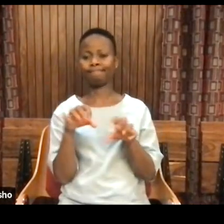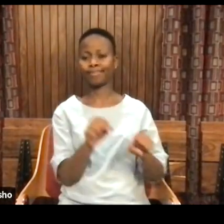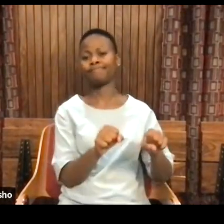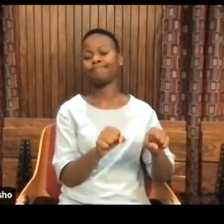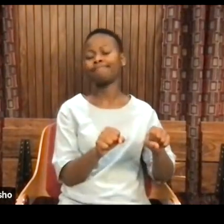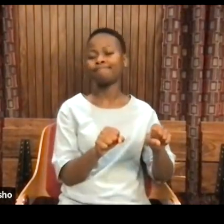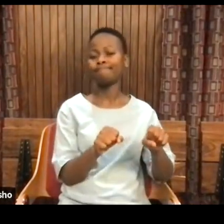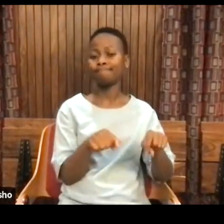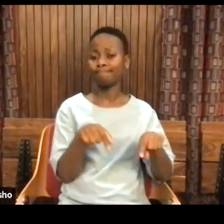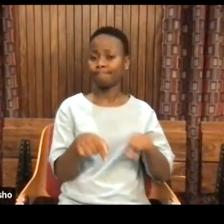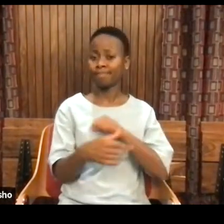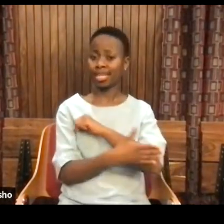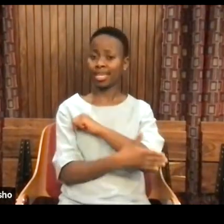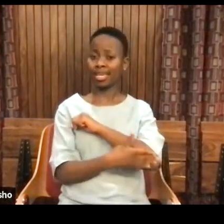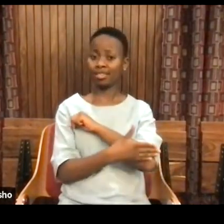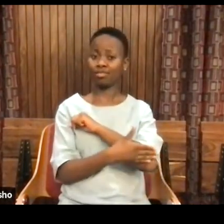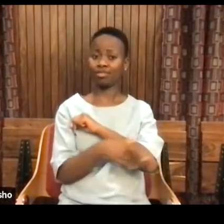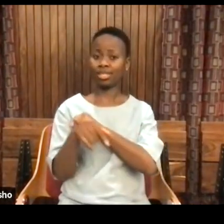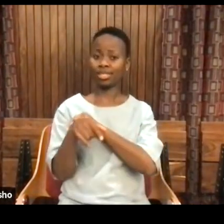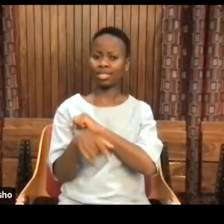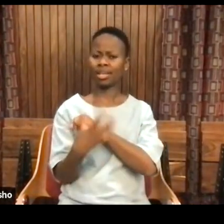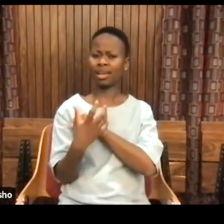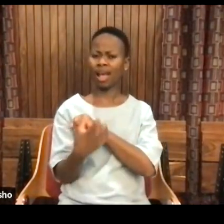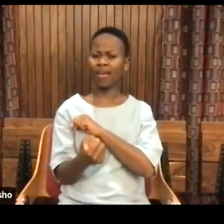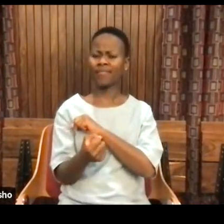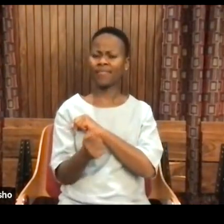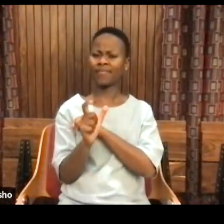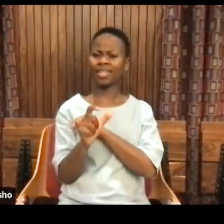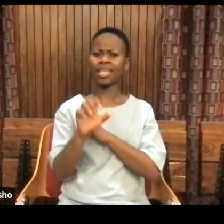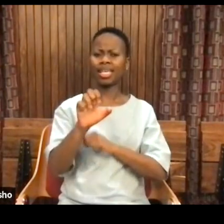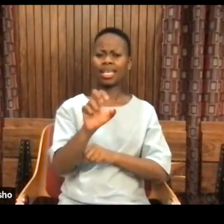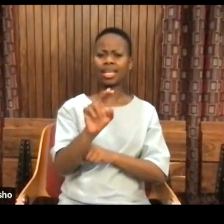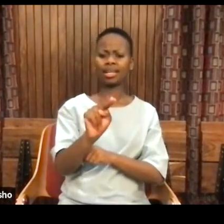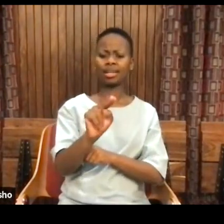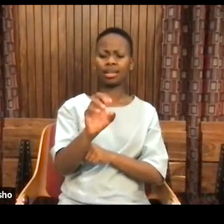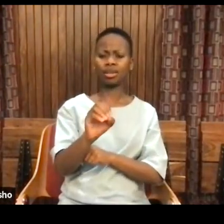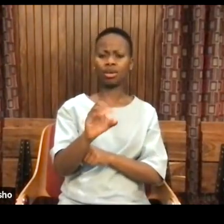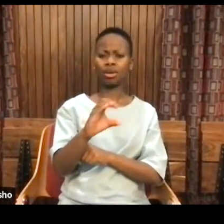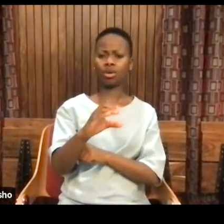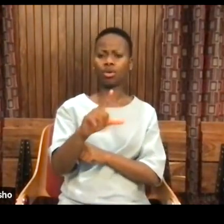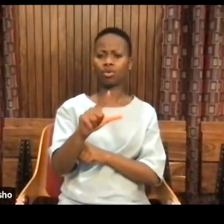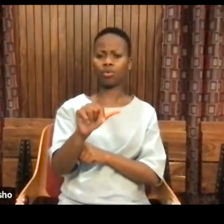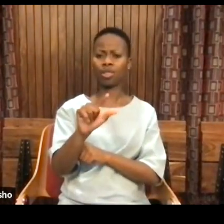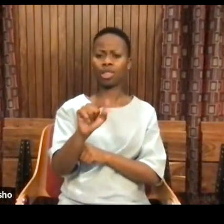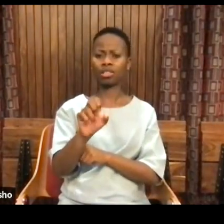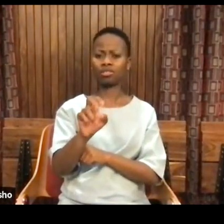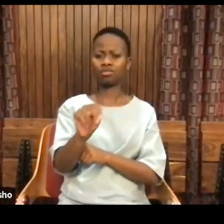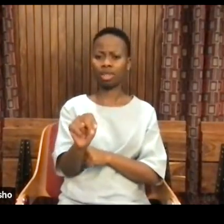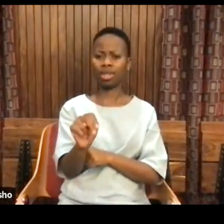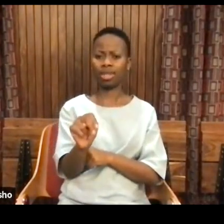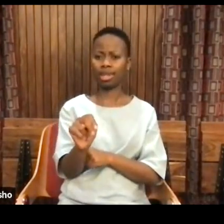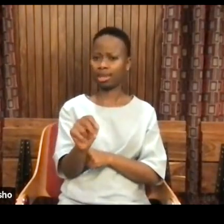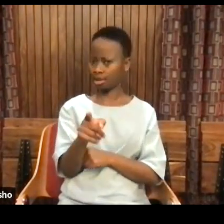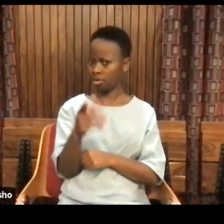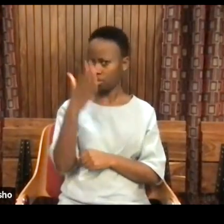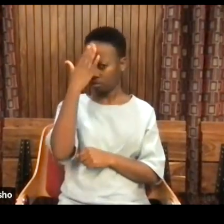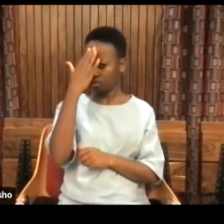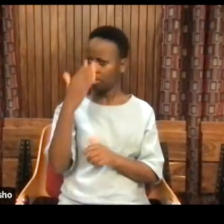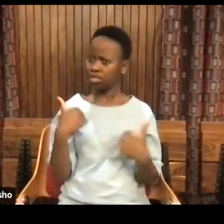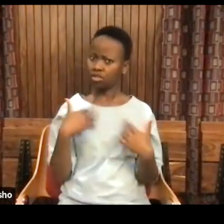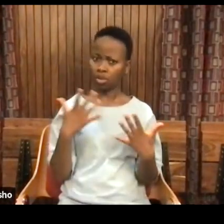We, in this country right now, there's a whole lot of debate around inoculation. You all know inoculations were invented on this continent.